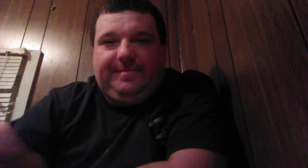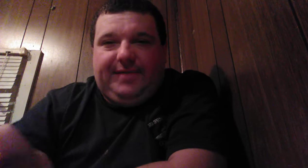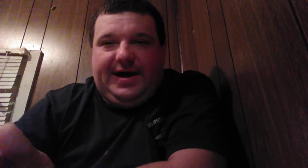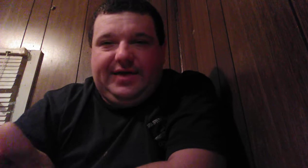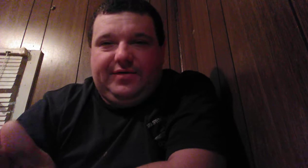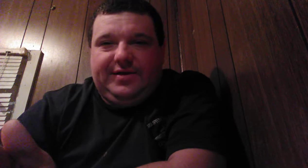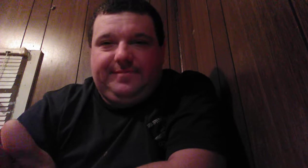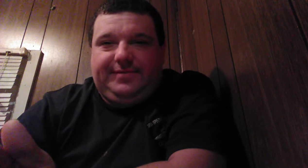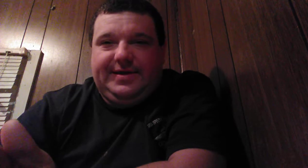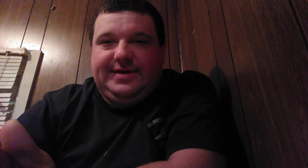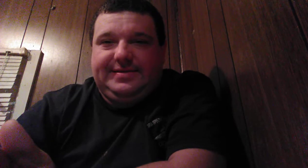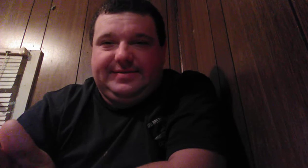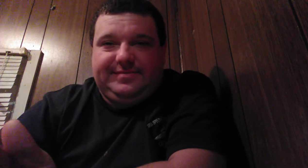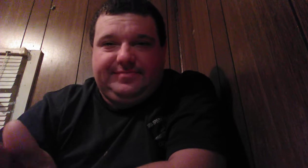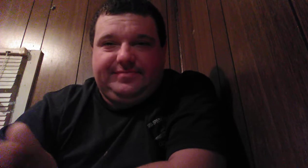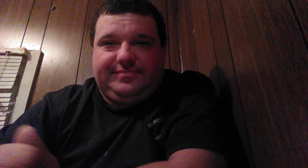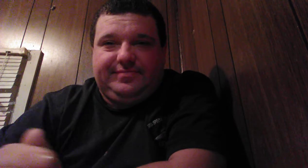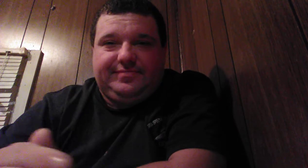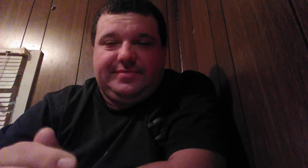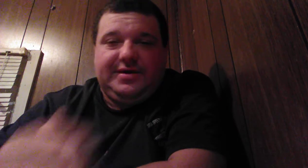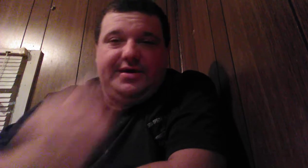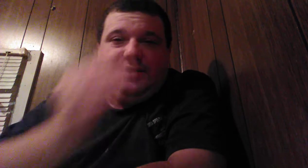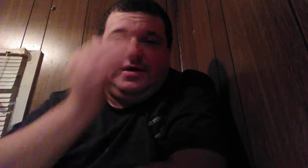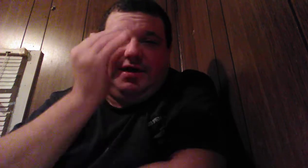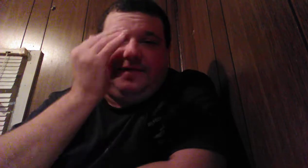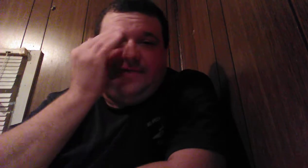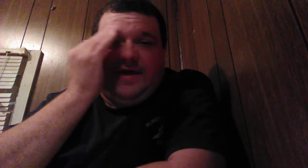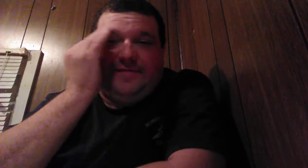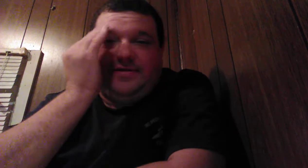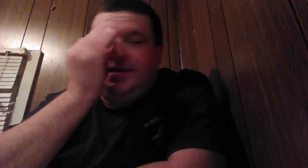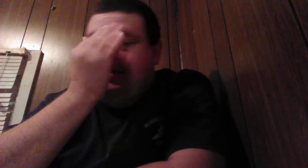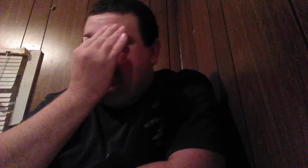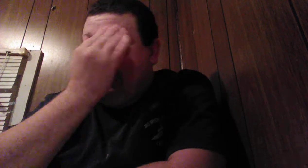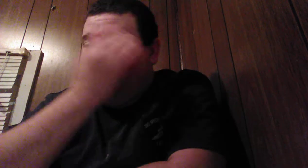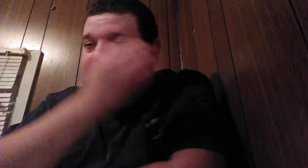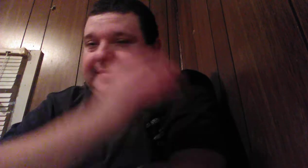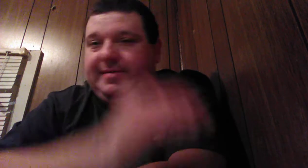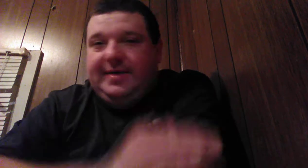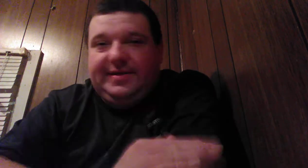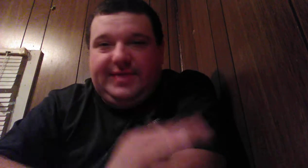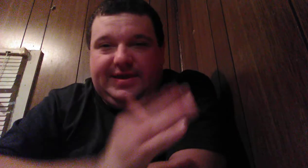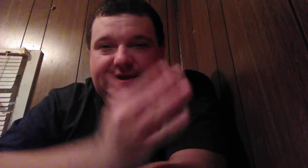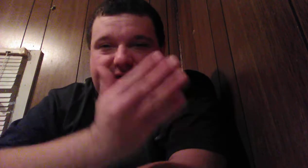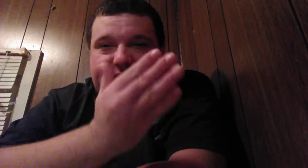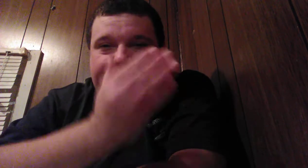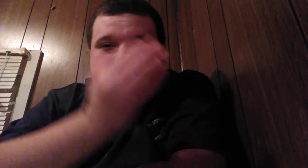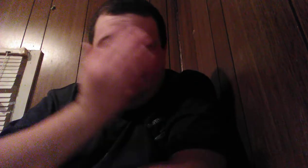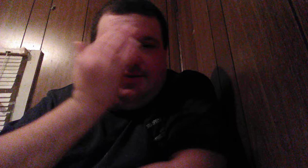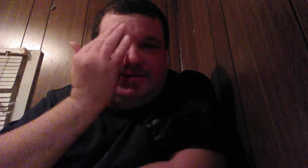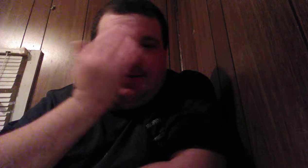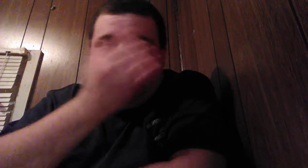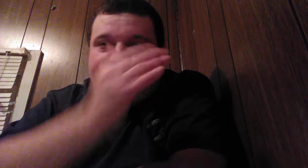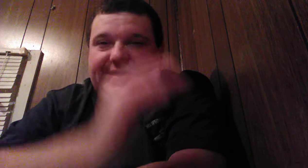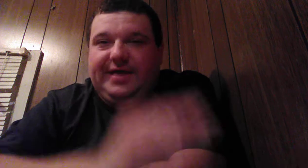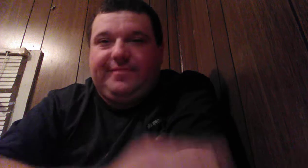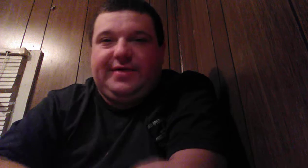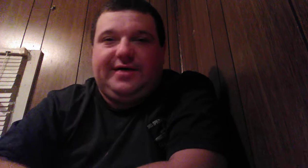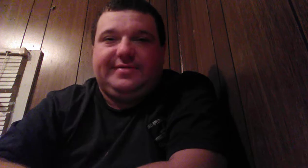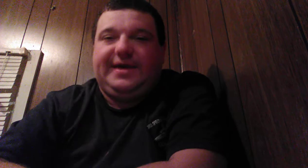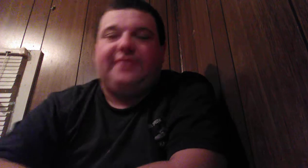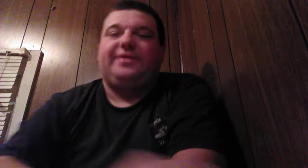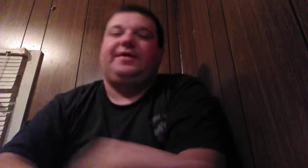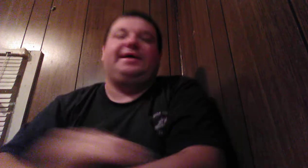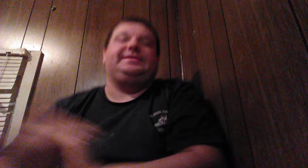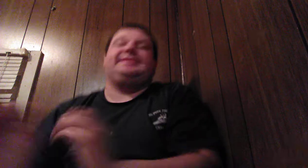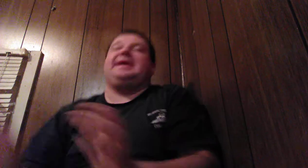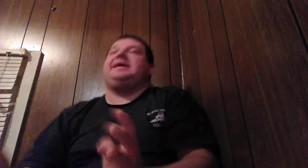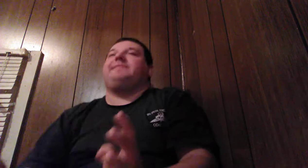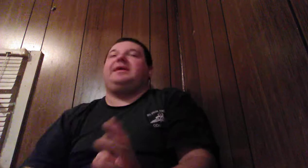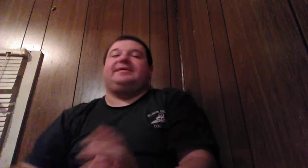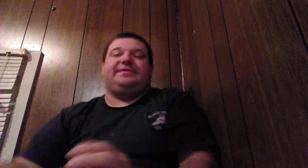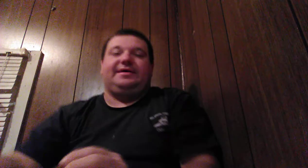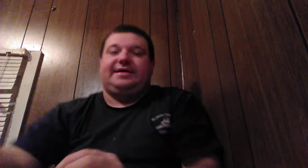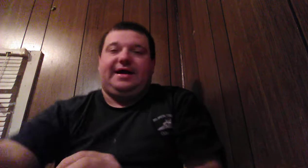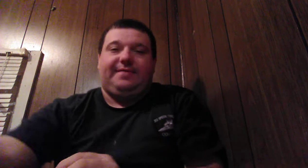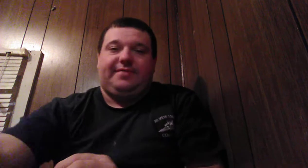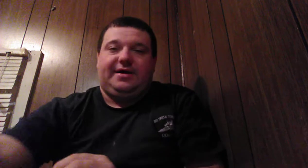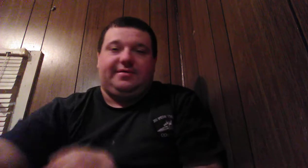bio implants if they have technology maybe they can get rid of these kind of eyebrows I don't know I just hate my sick eyebrows